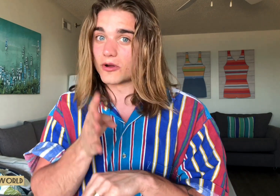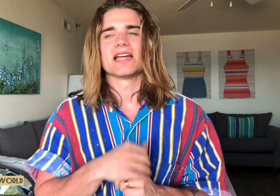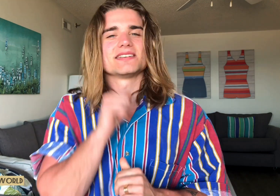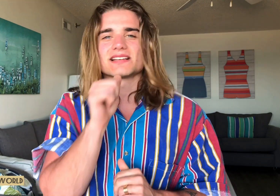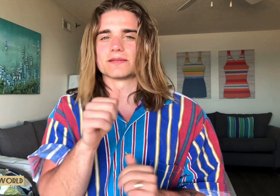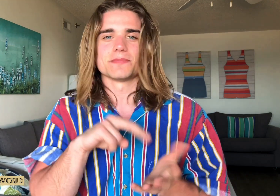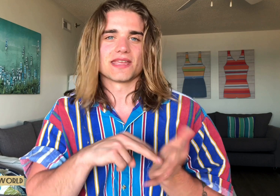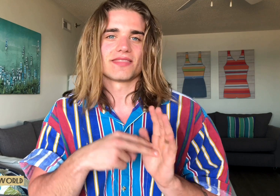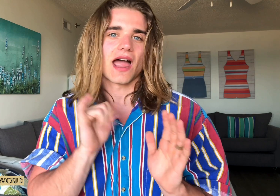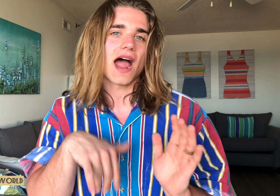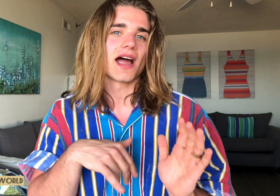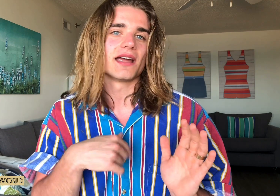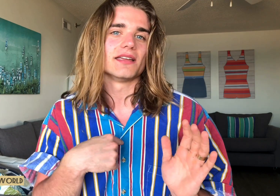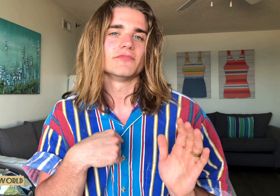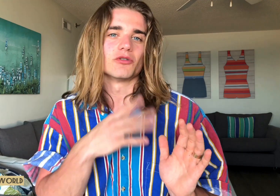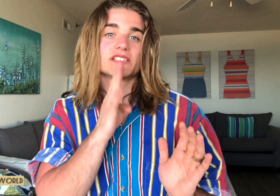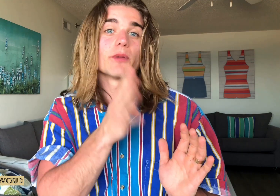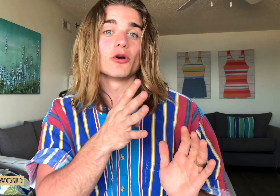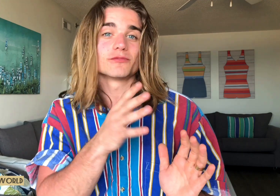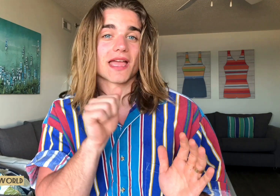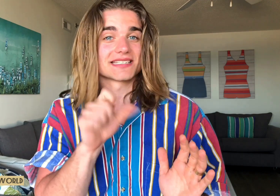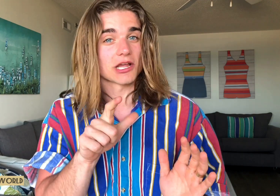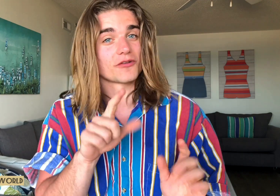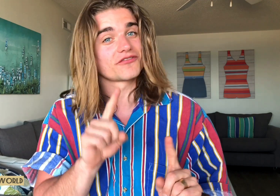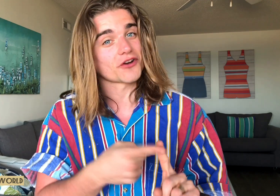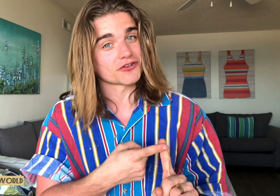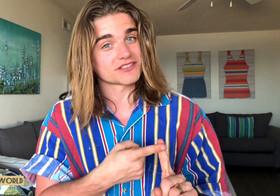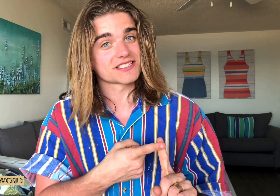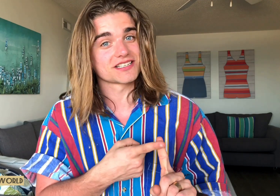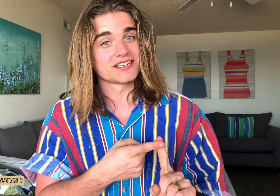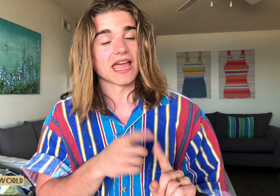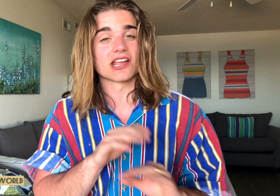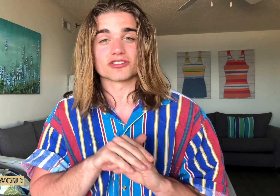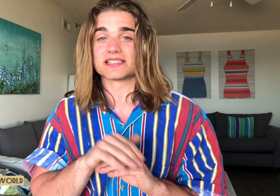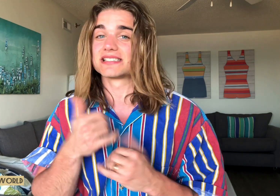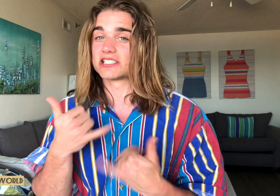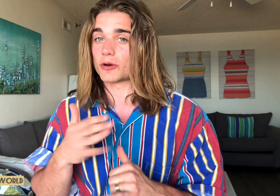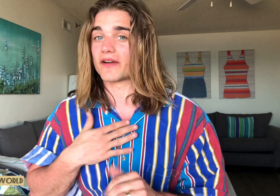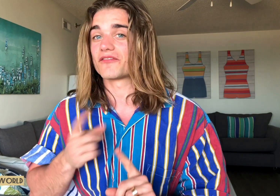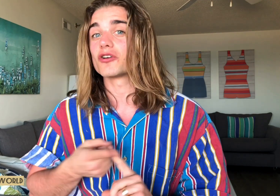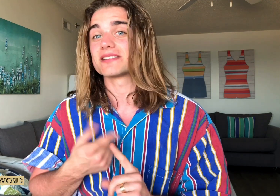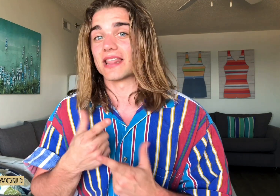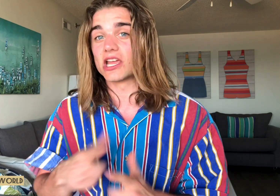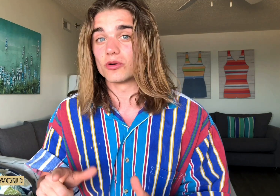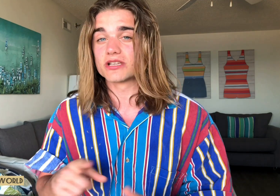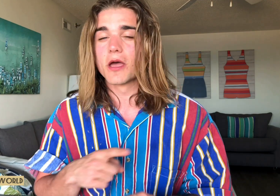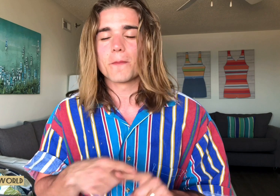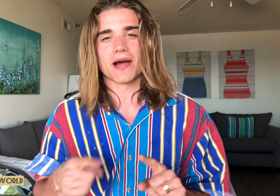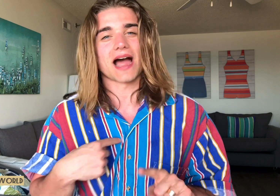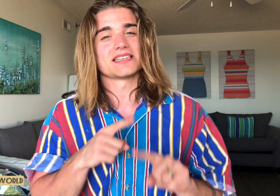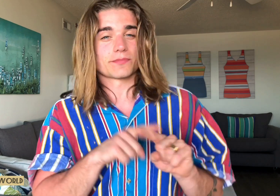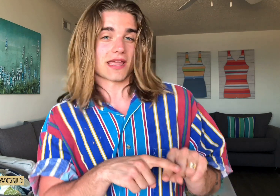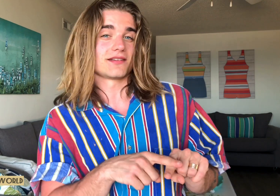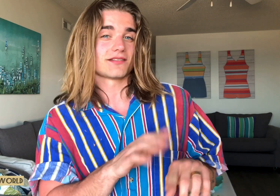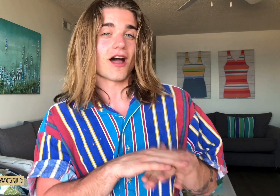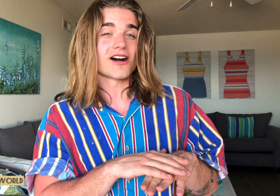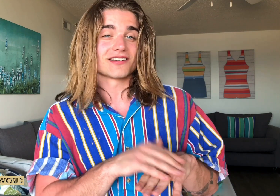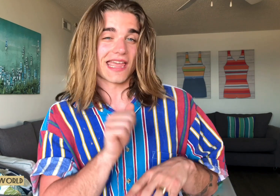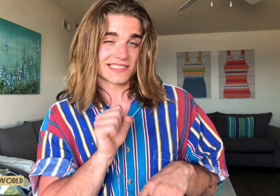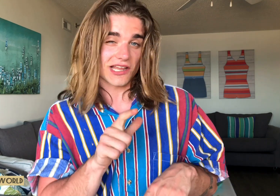Doesn't mean that I, you know, spoke ASL first. English is still my first language, but I depend on ASL